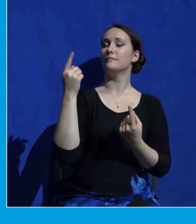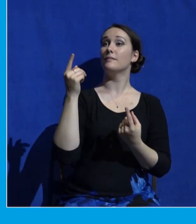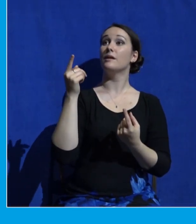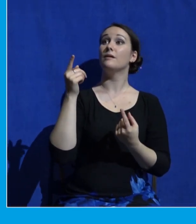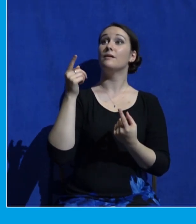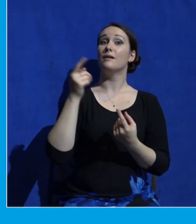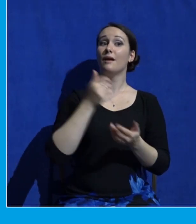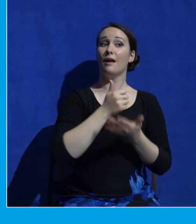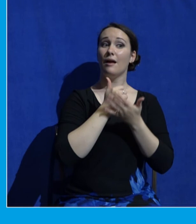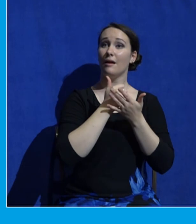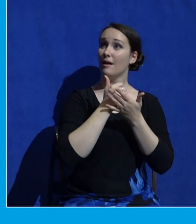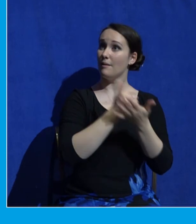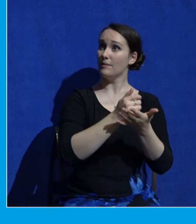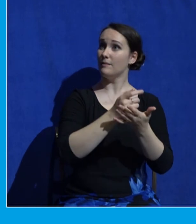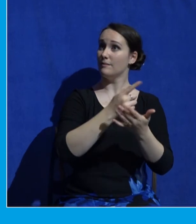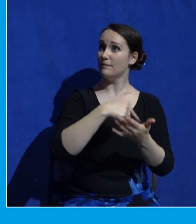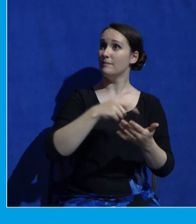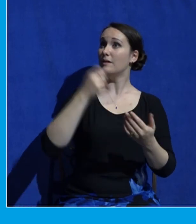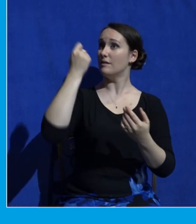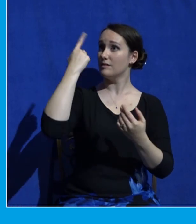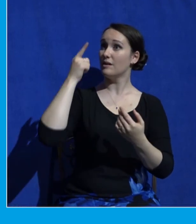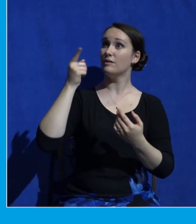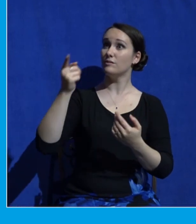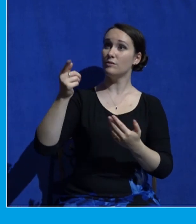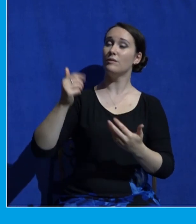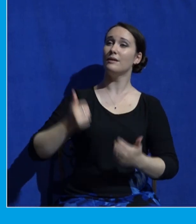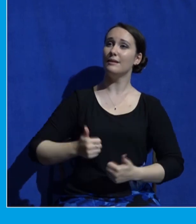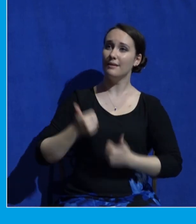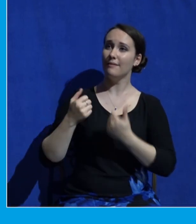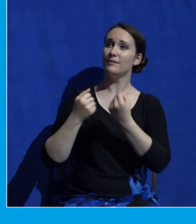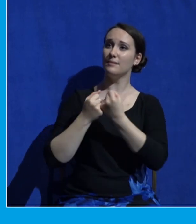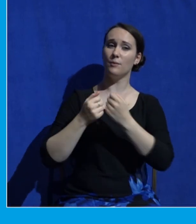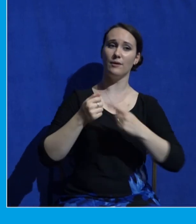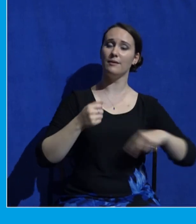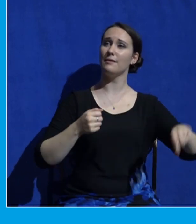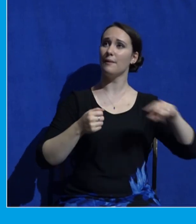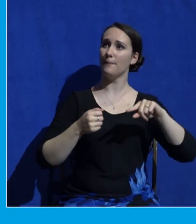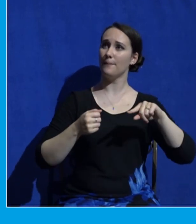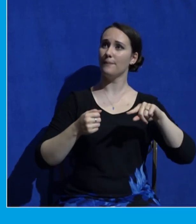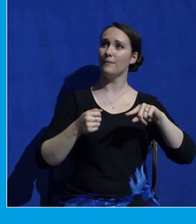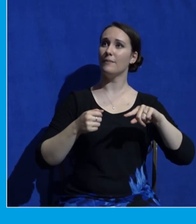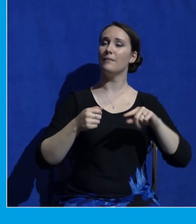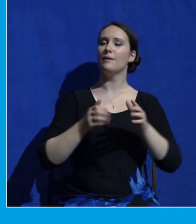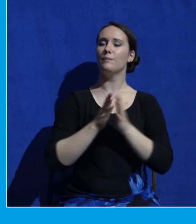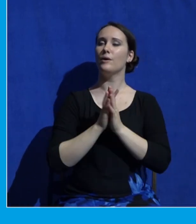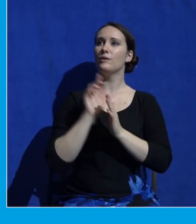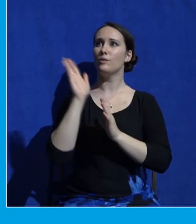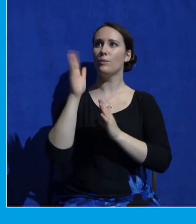sustain them and you would lead guide each one of us through whatever we're walking through